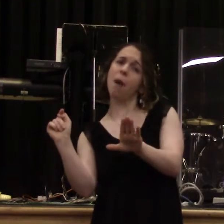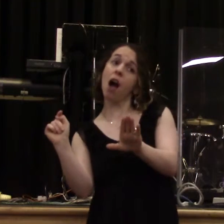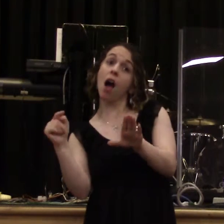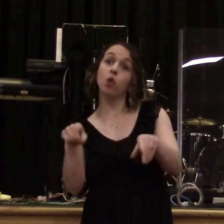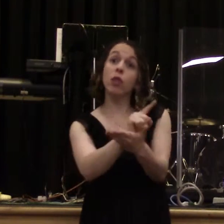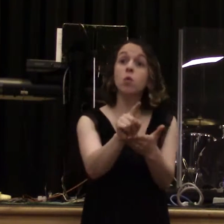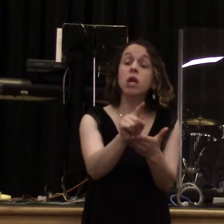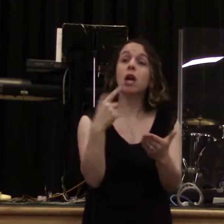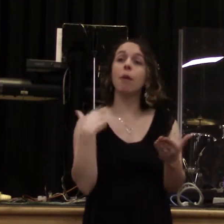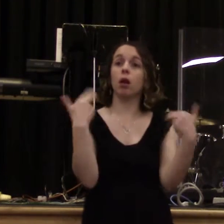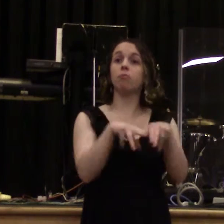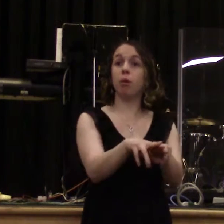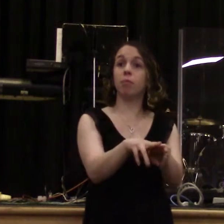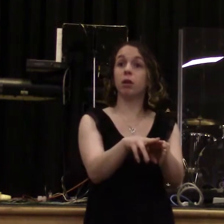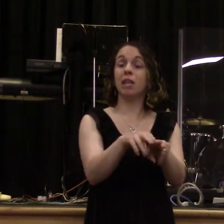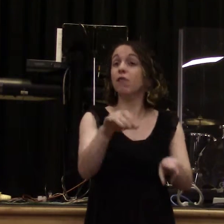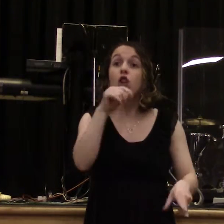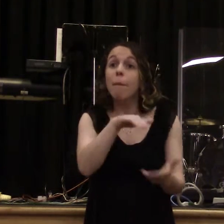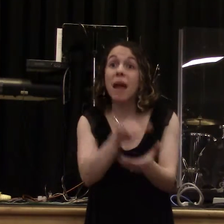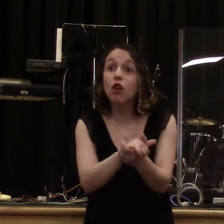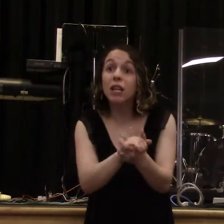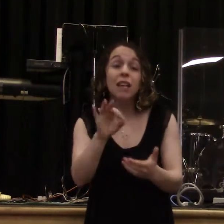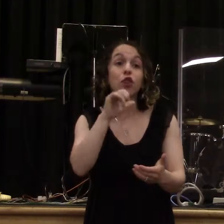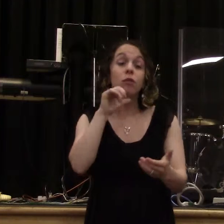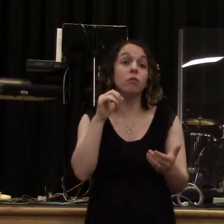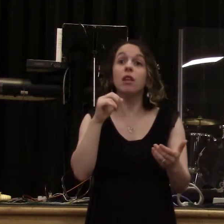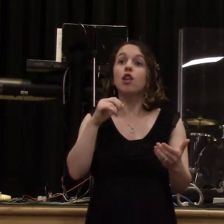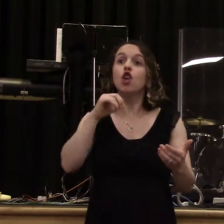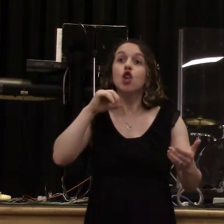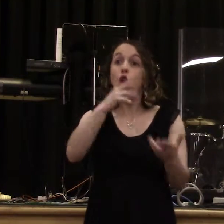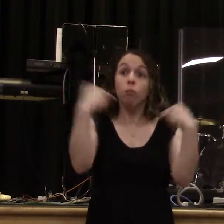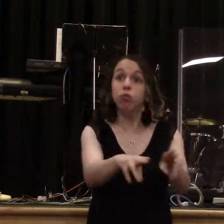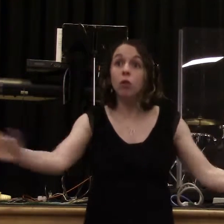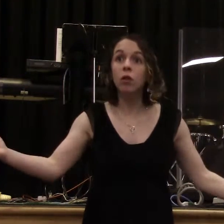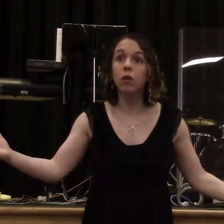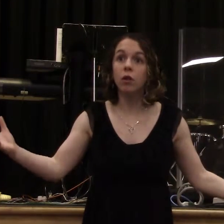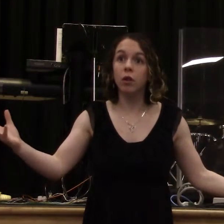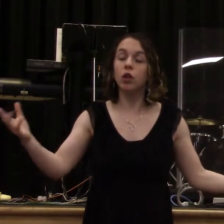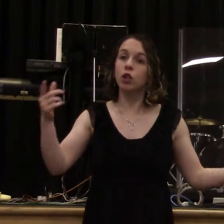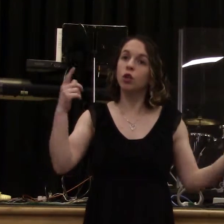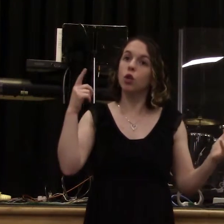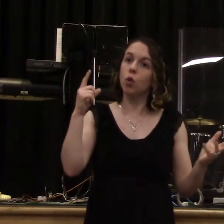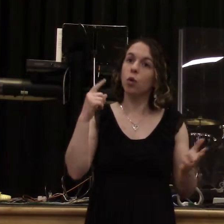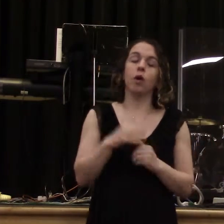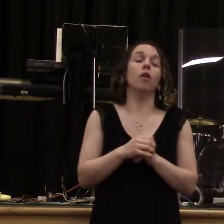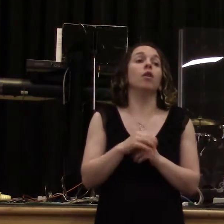servant hearts. Hallelujah. Remember in the beginning of this book, John, who's the last living apostle who walked with Jesus, the